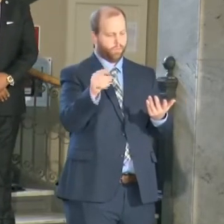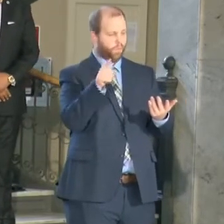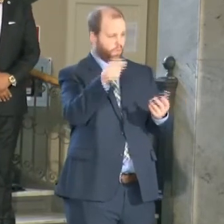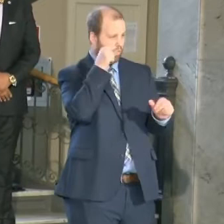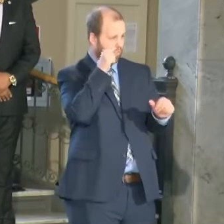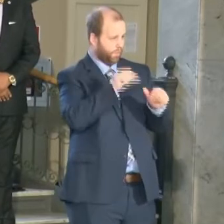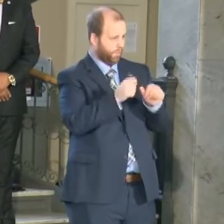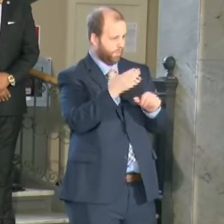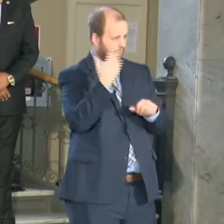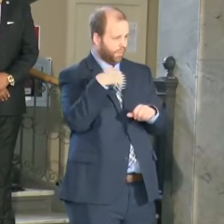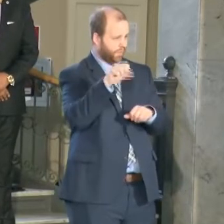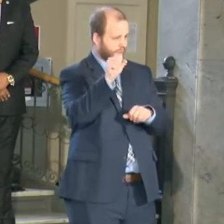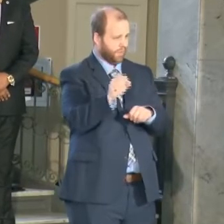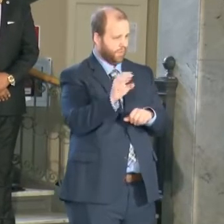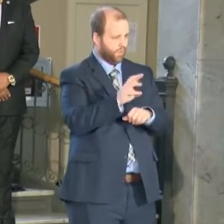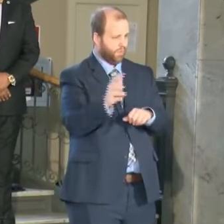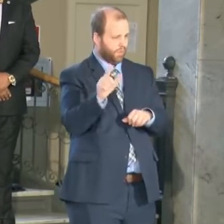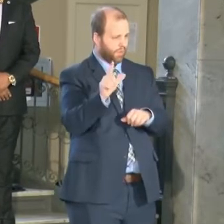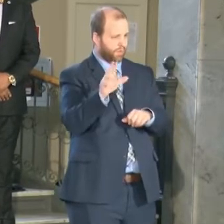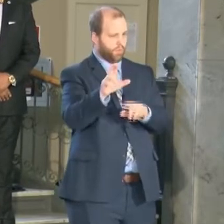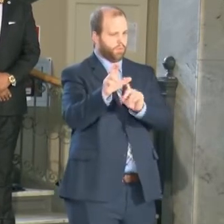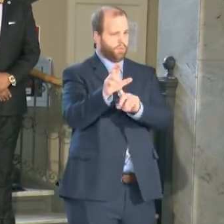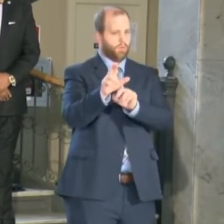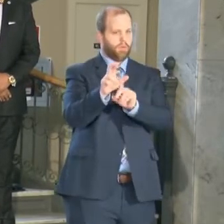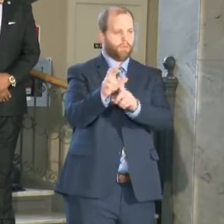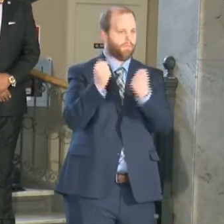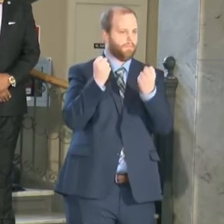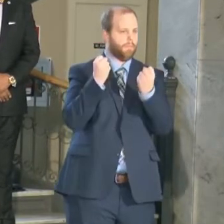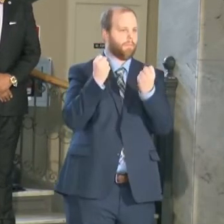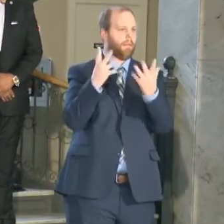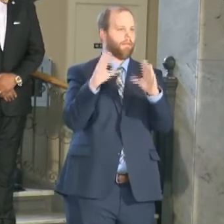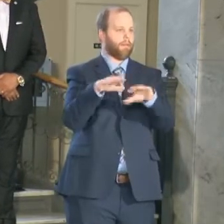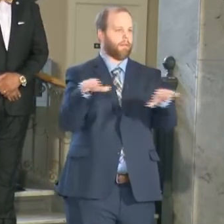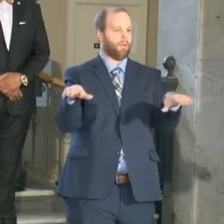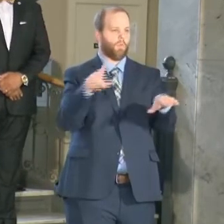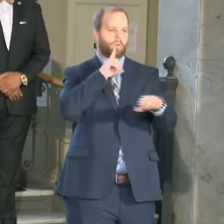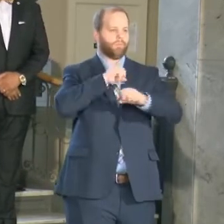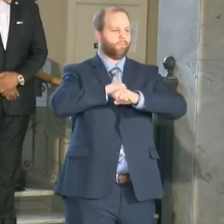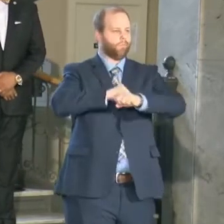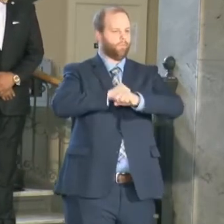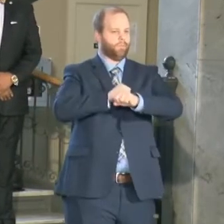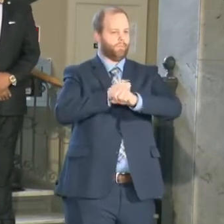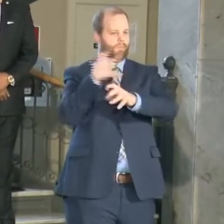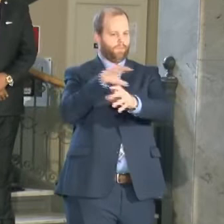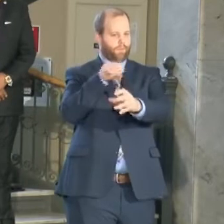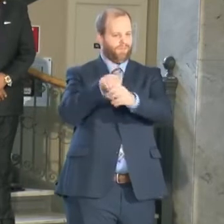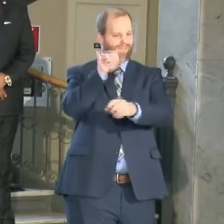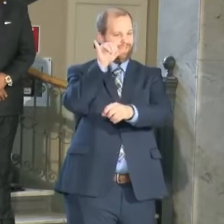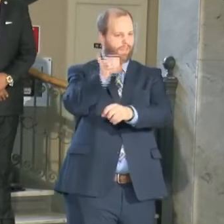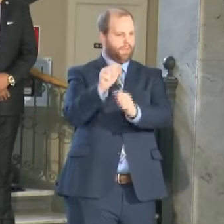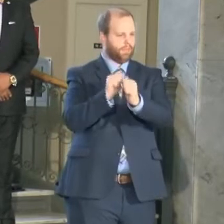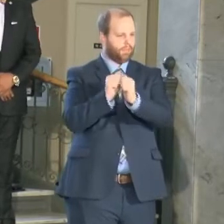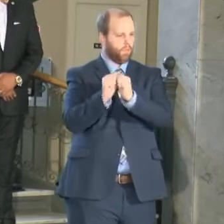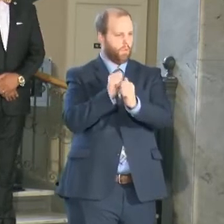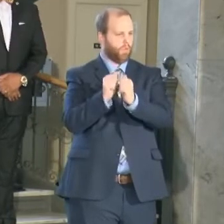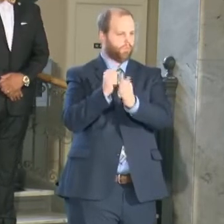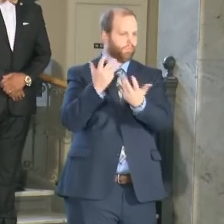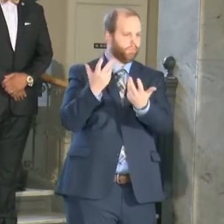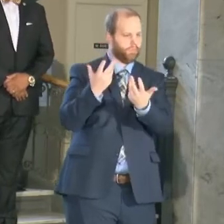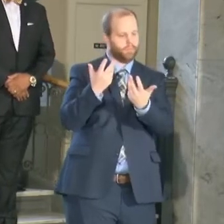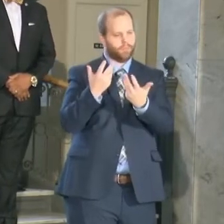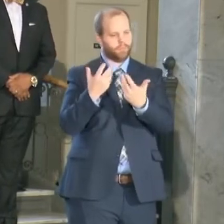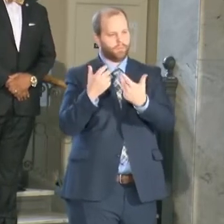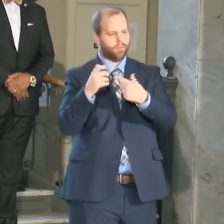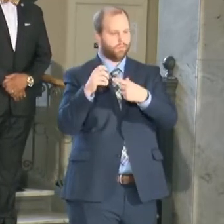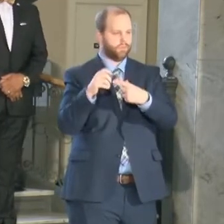on the southwest little rock on baseline how many kids were saved by being engaged in that particular sports and that discipline and so we would again want to keep our kids